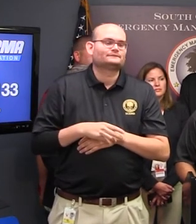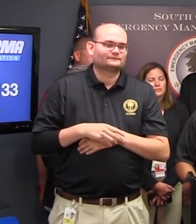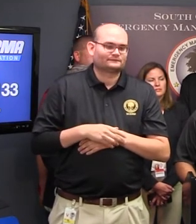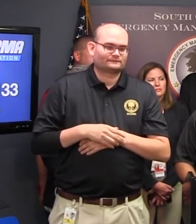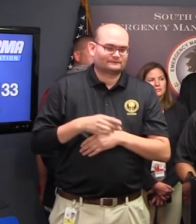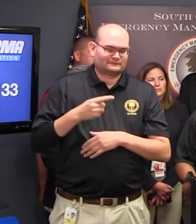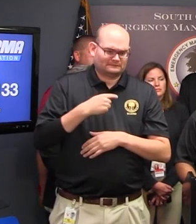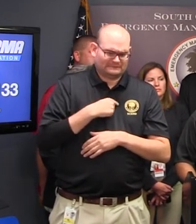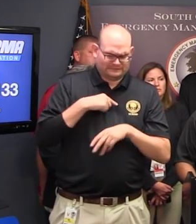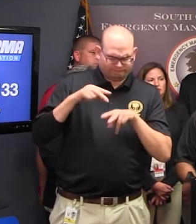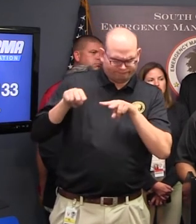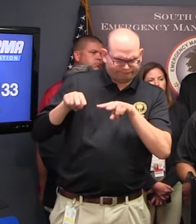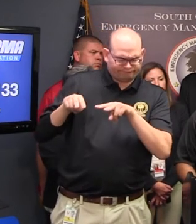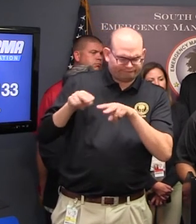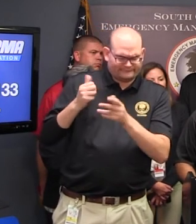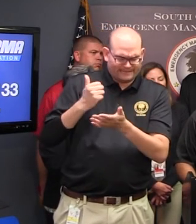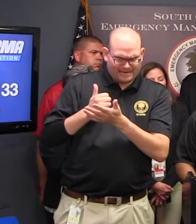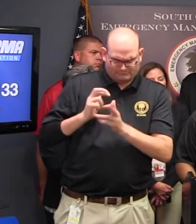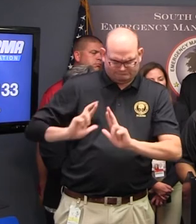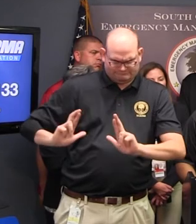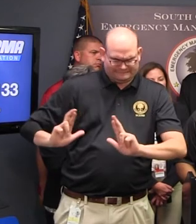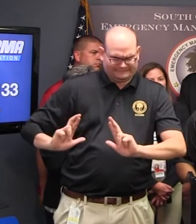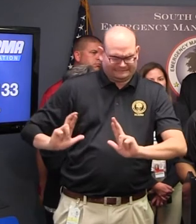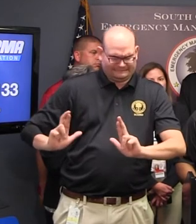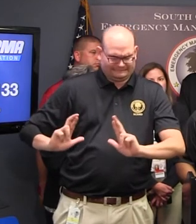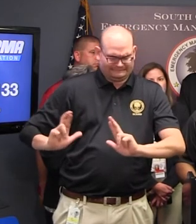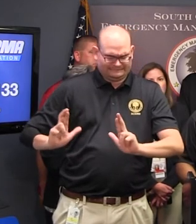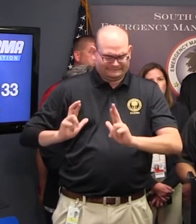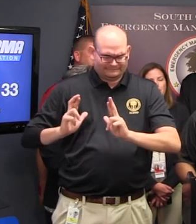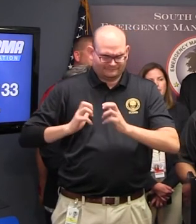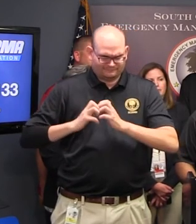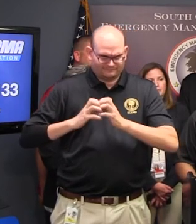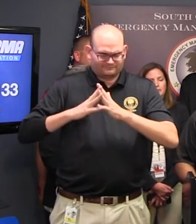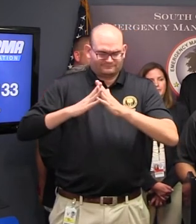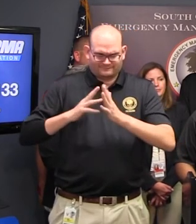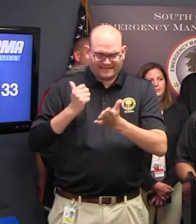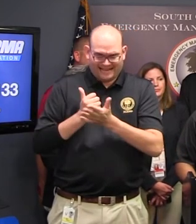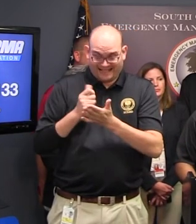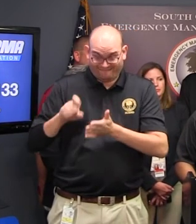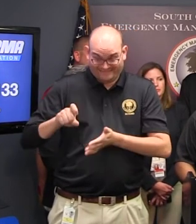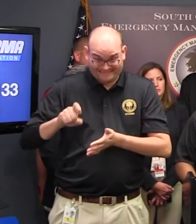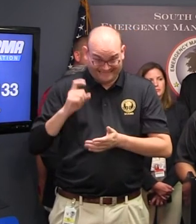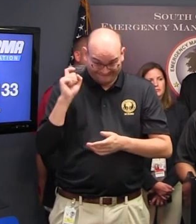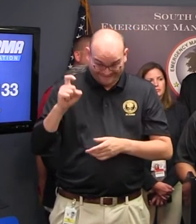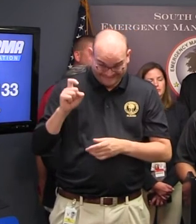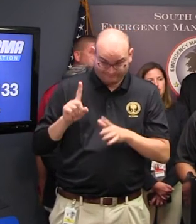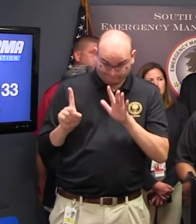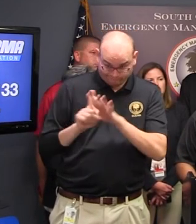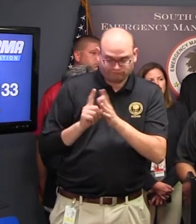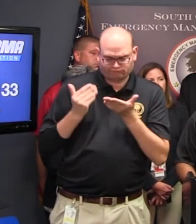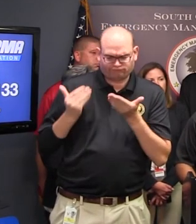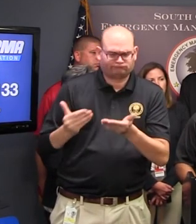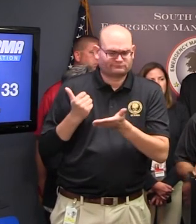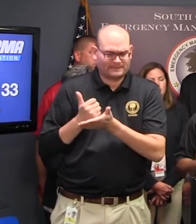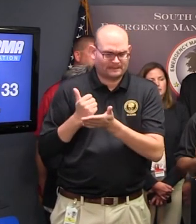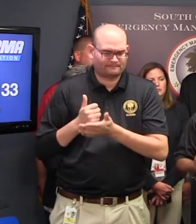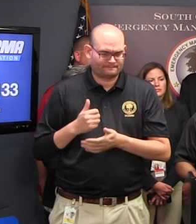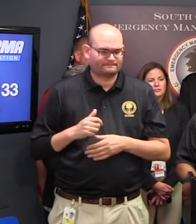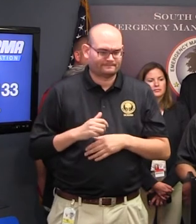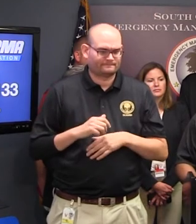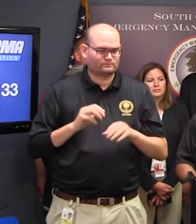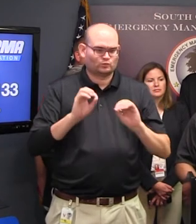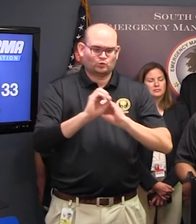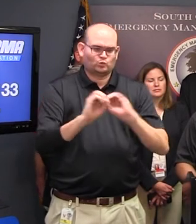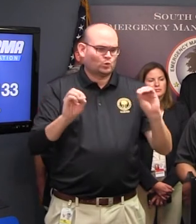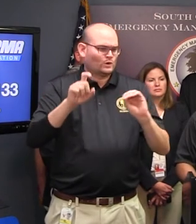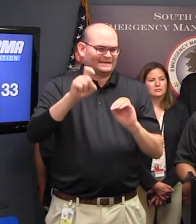by to implement a lane reversal should the need arise At this time, there was not a need for the lane reversal, but we are